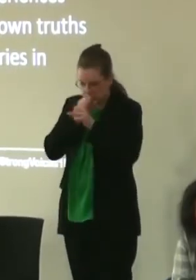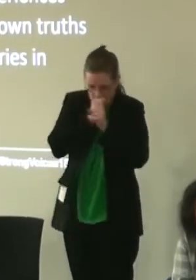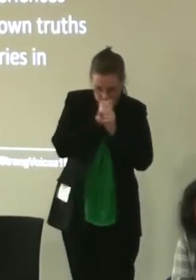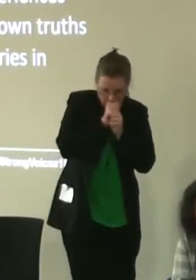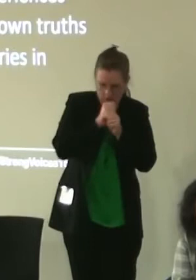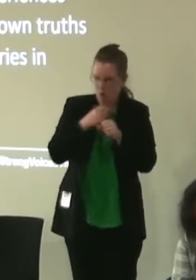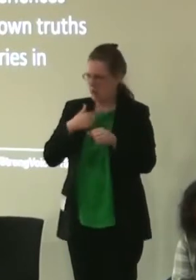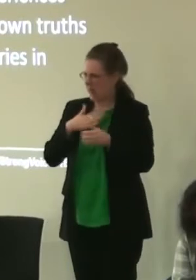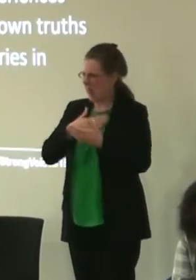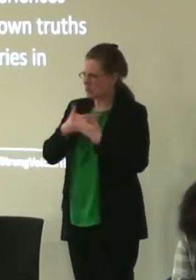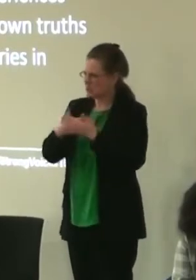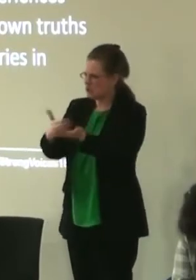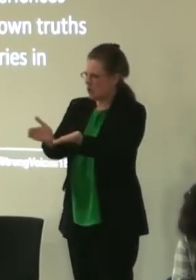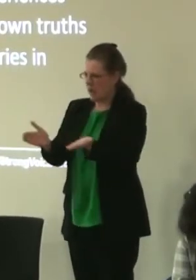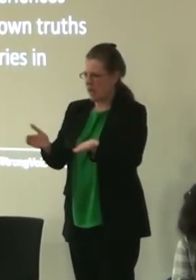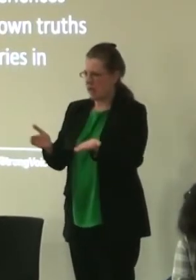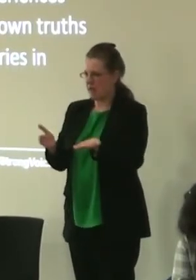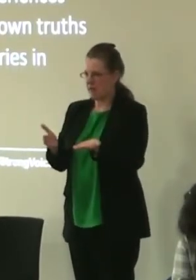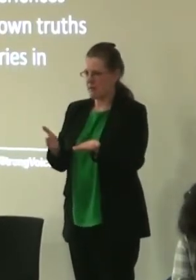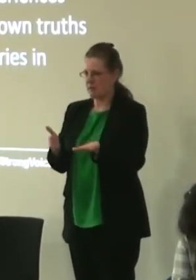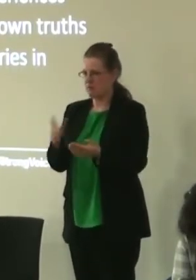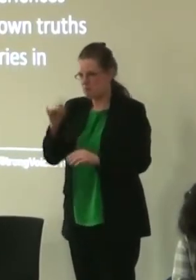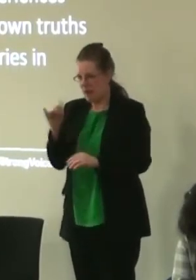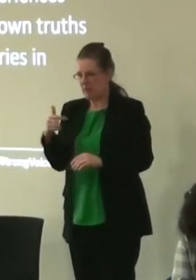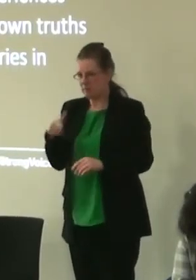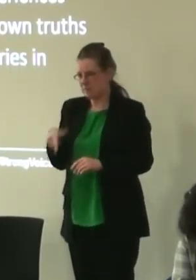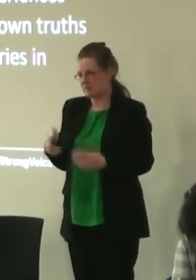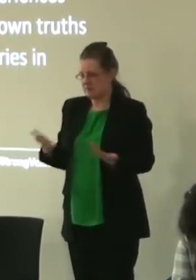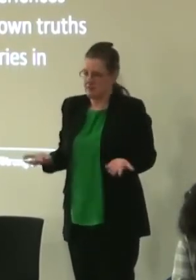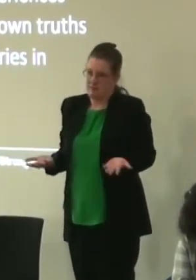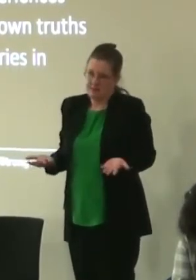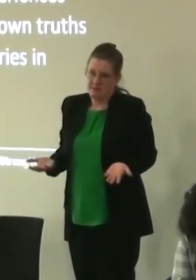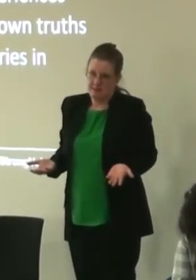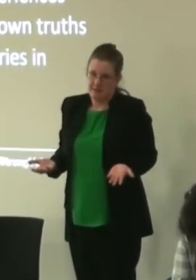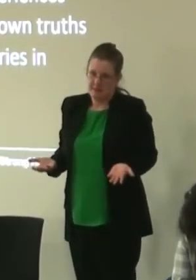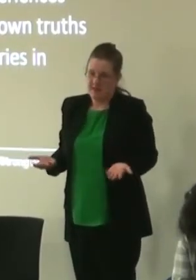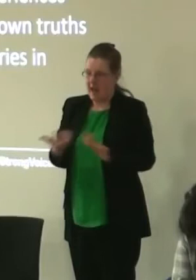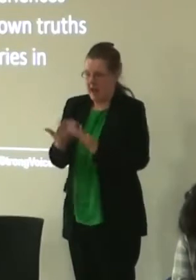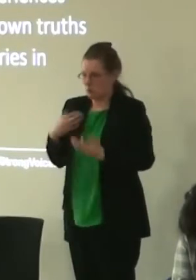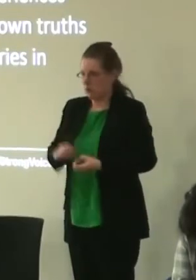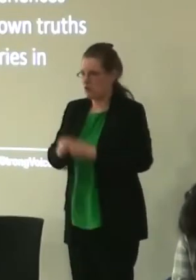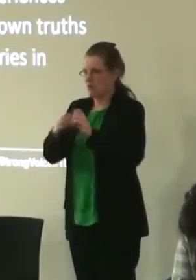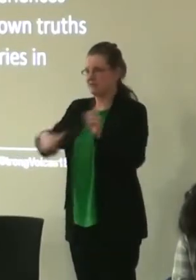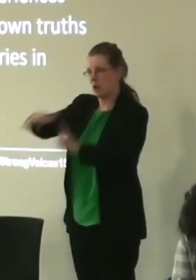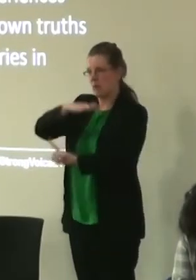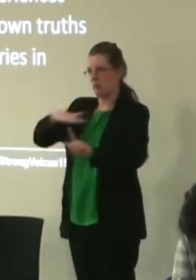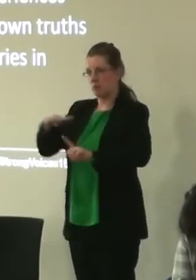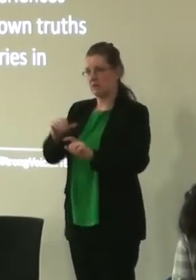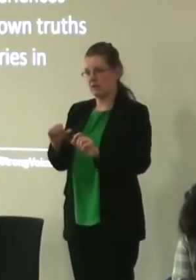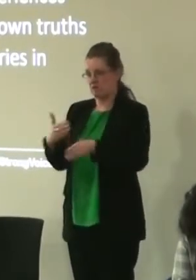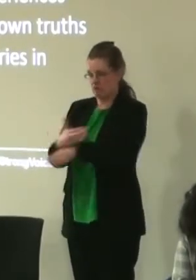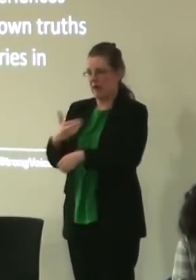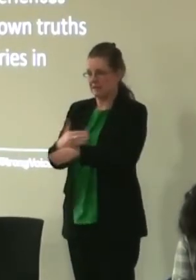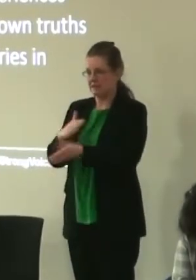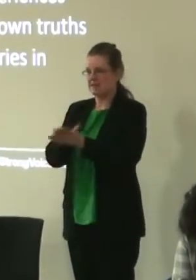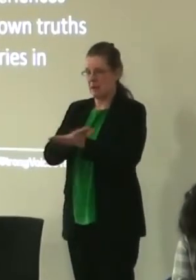it to ourselves we do want to share so perhaps it is this thing about how do we create a community of practice that